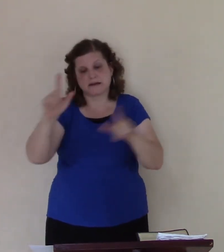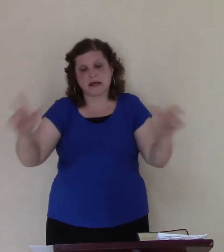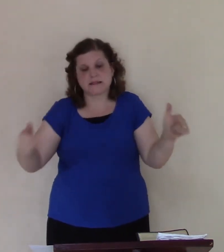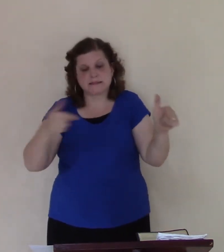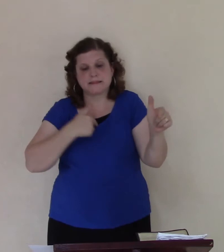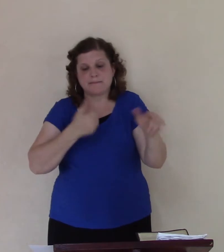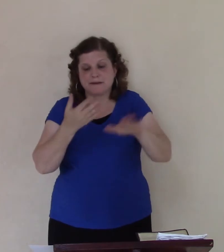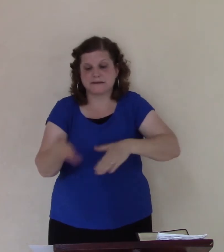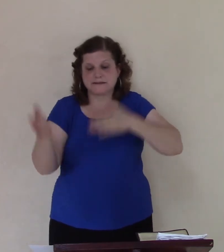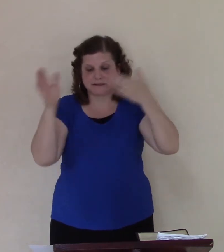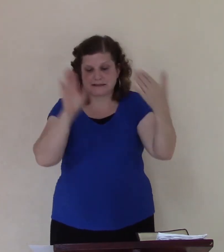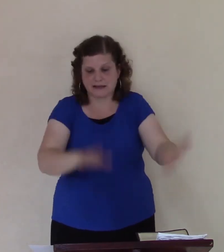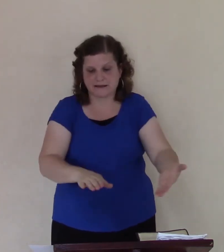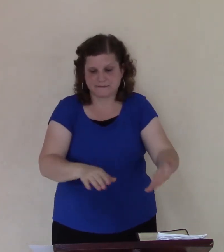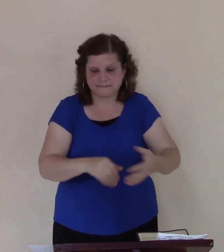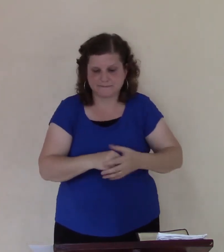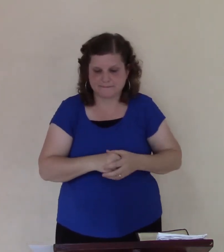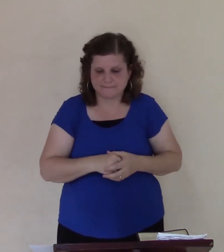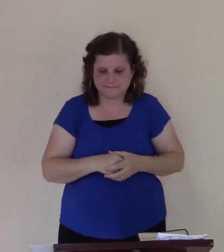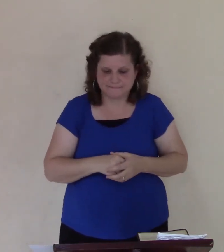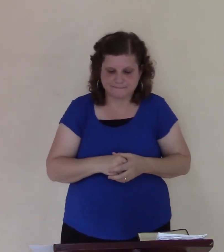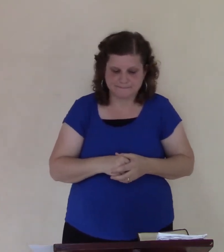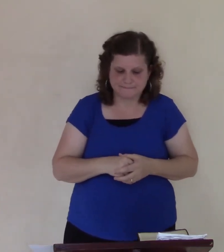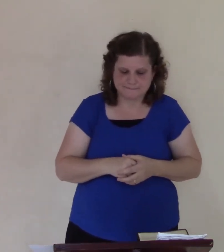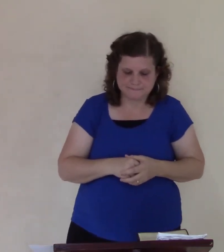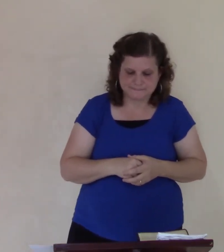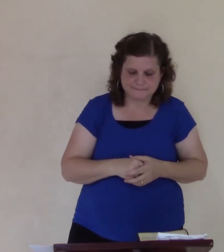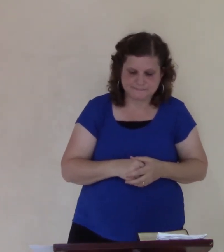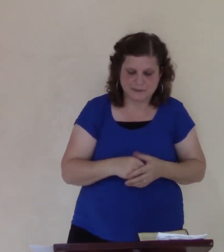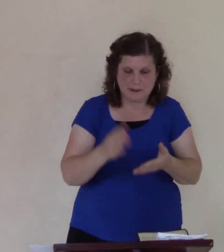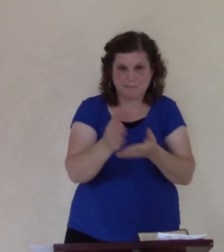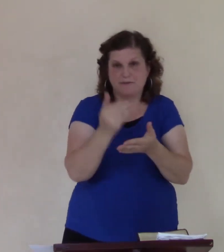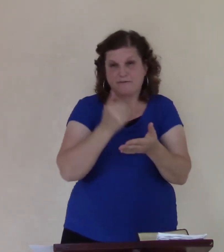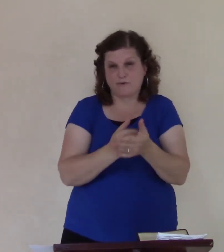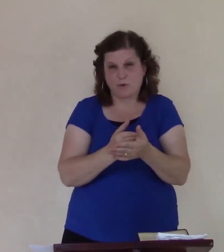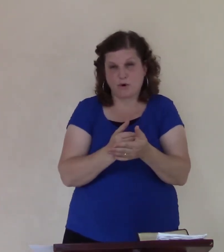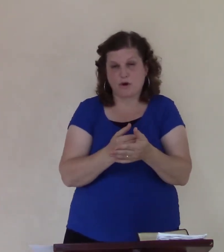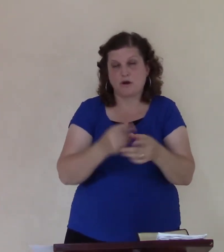Before us were religious, now it's for man. What a sad place to be.